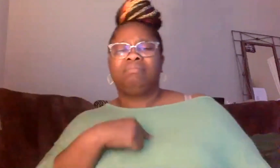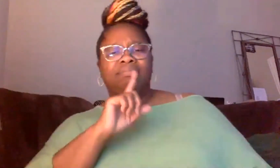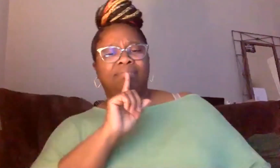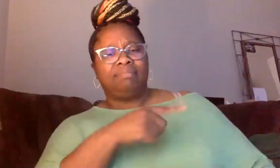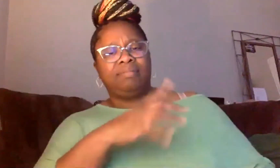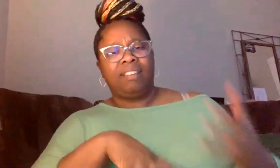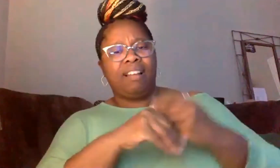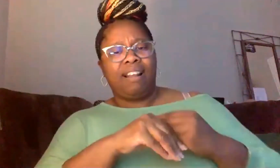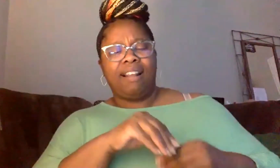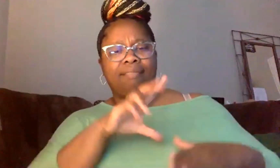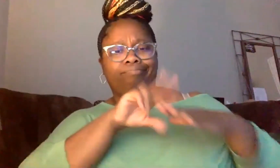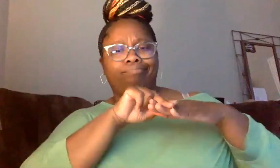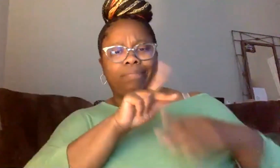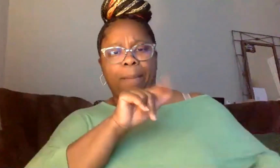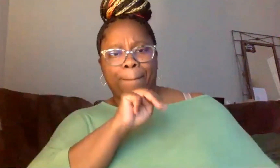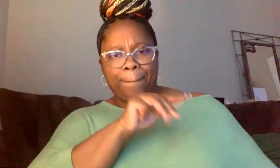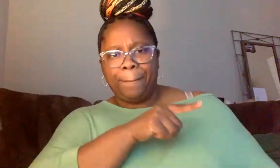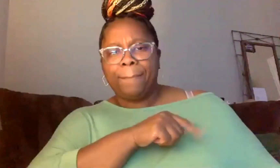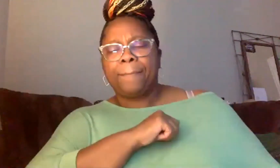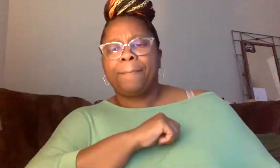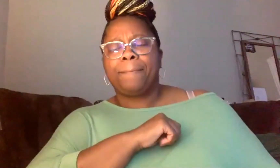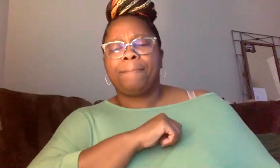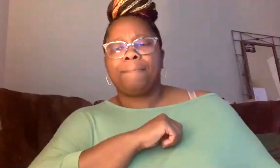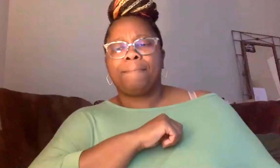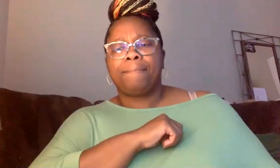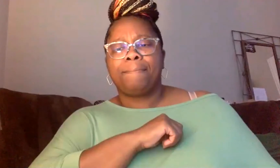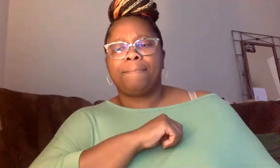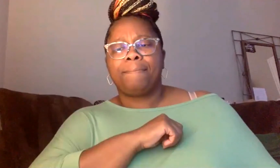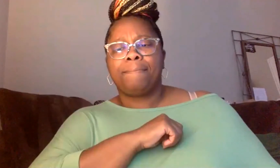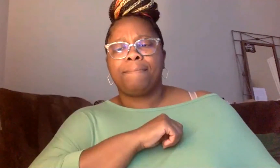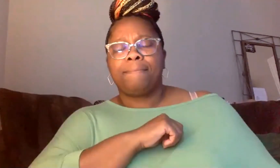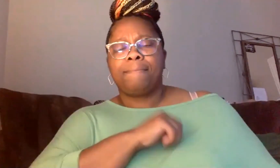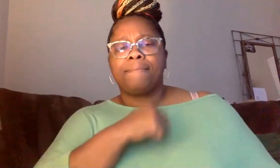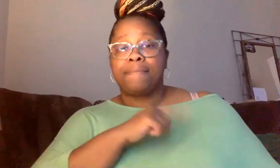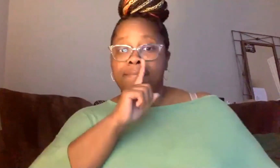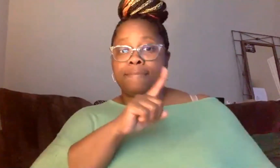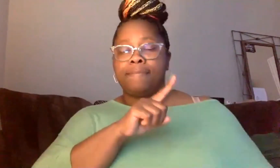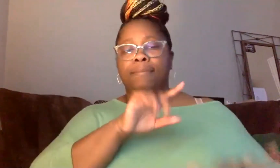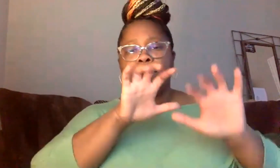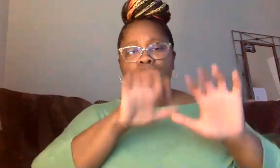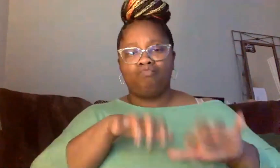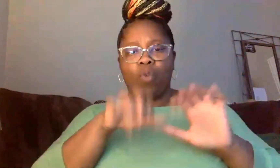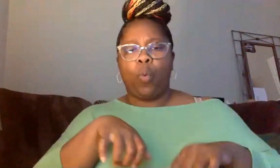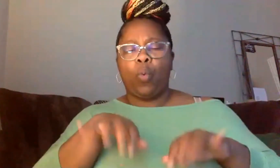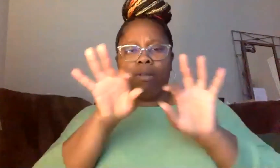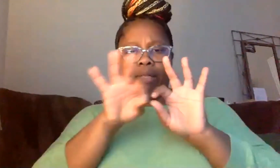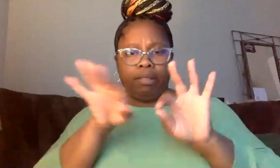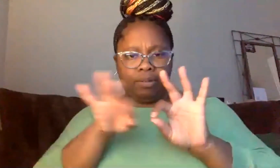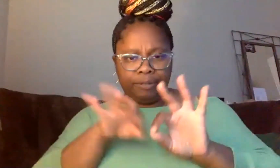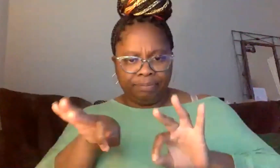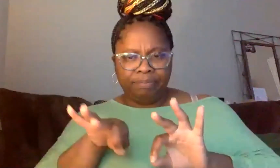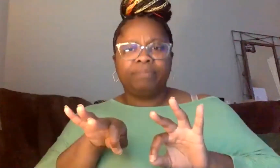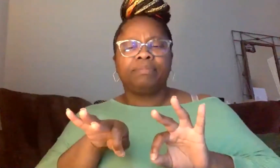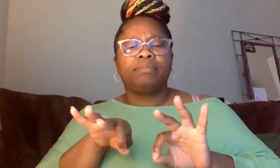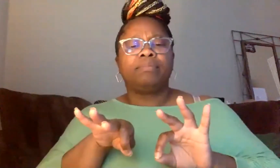Or piggyback on what Cam was saying? There was a, I actually wrote some lyrics that dealt with the